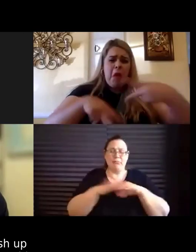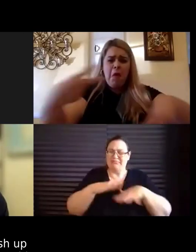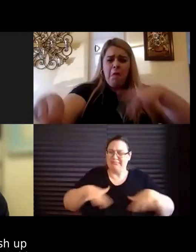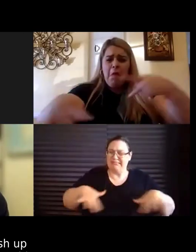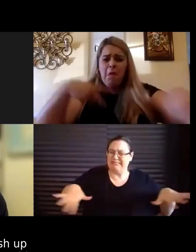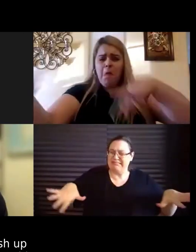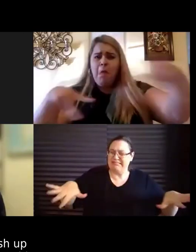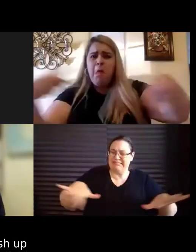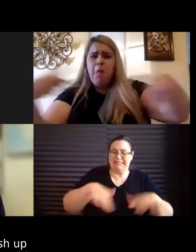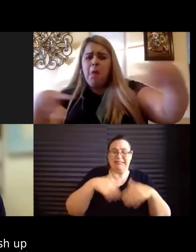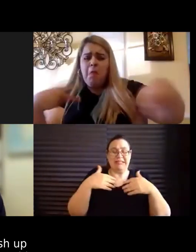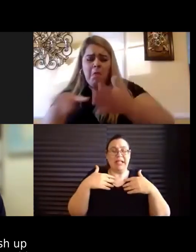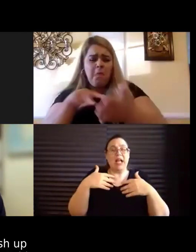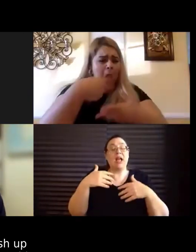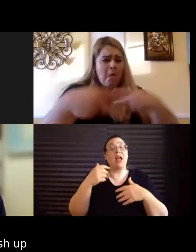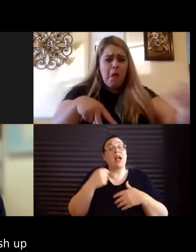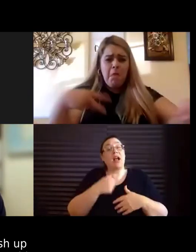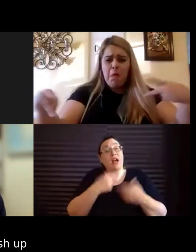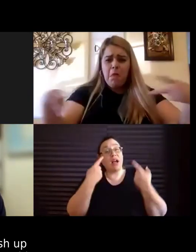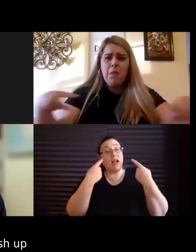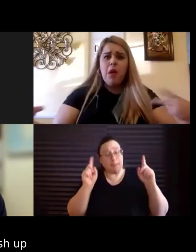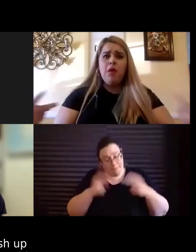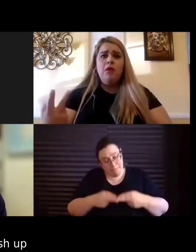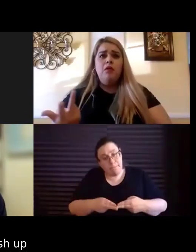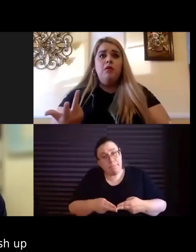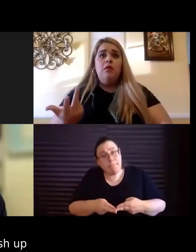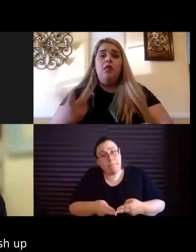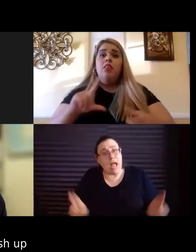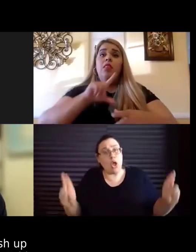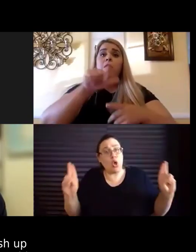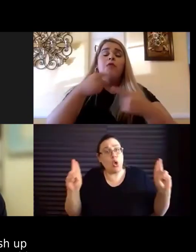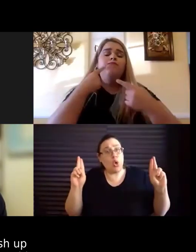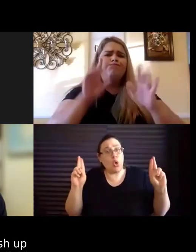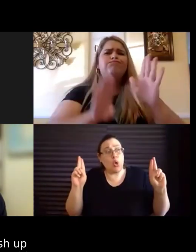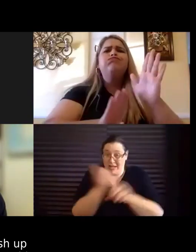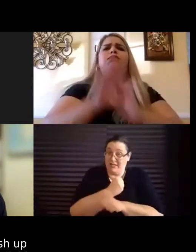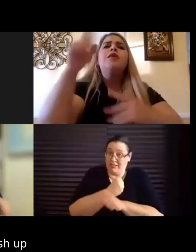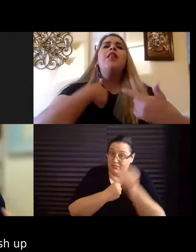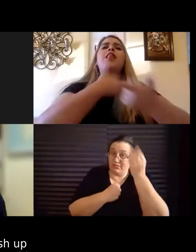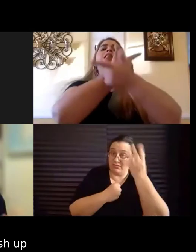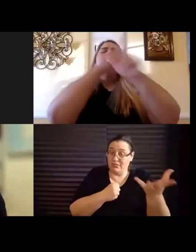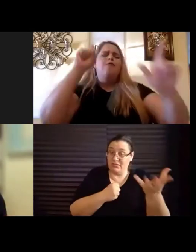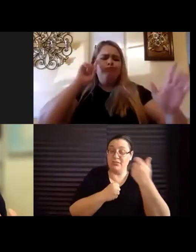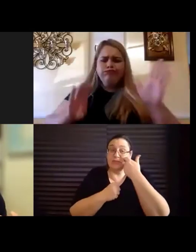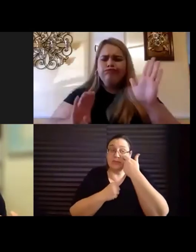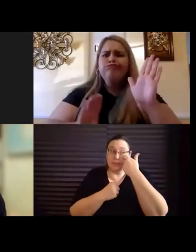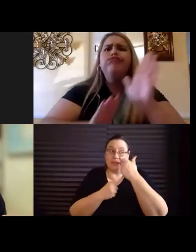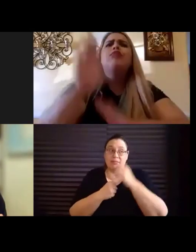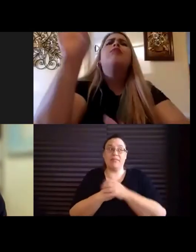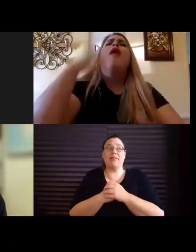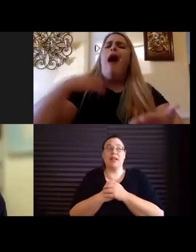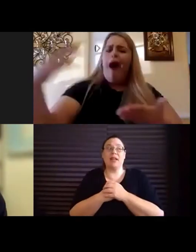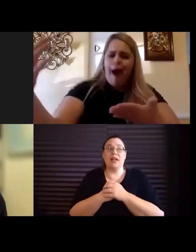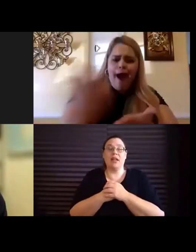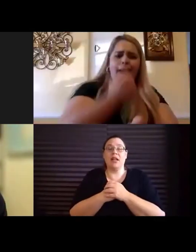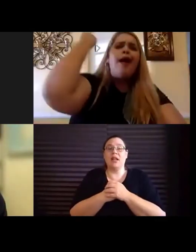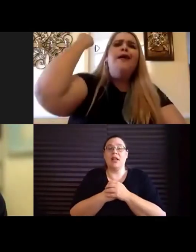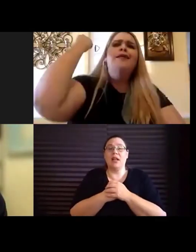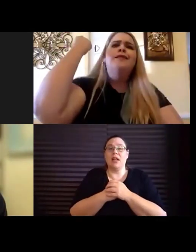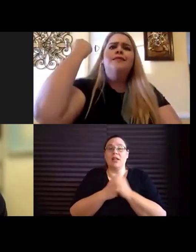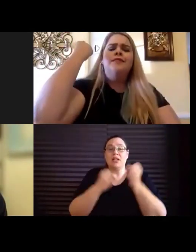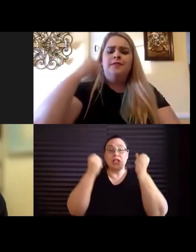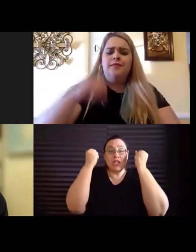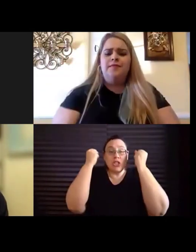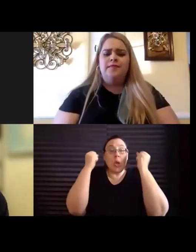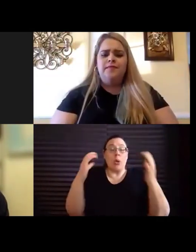I crossed the finish line and I ended up winning, catching so many people. And